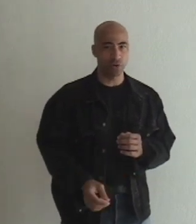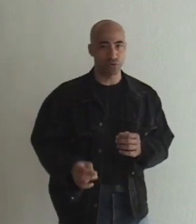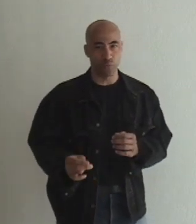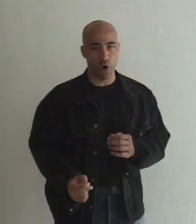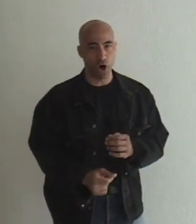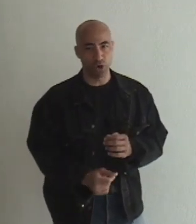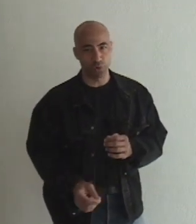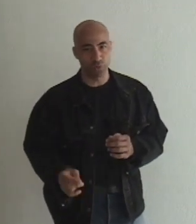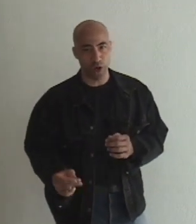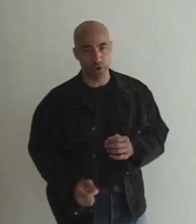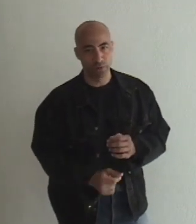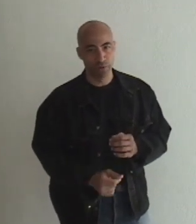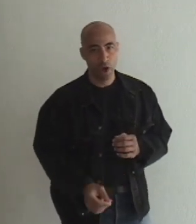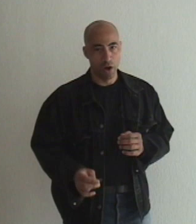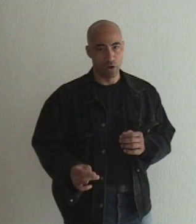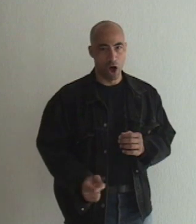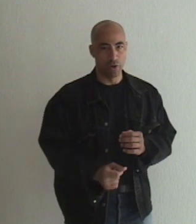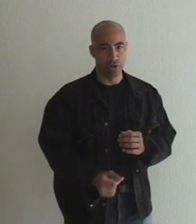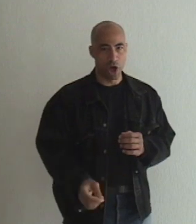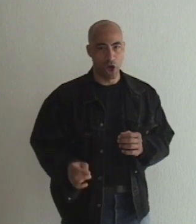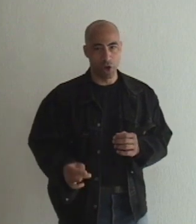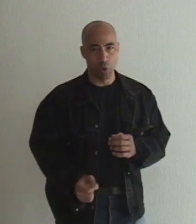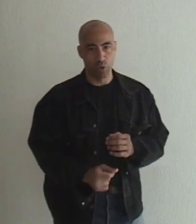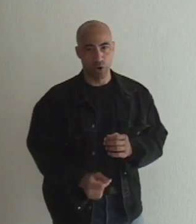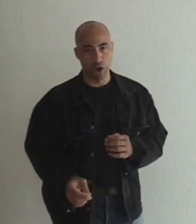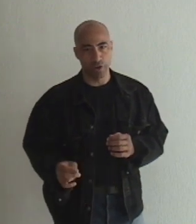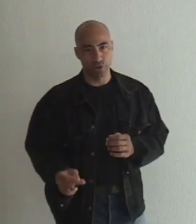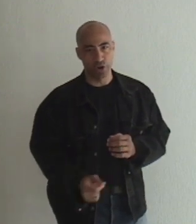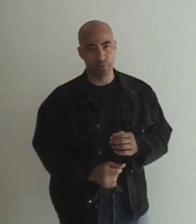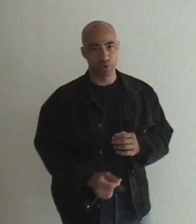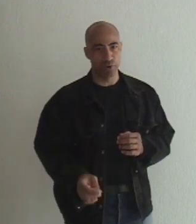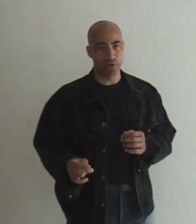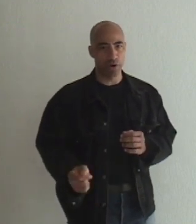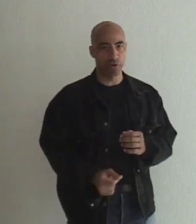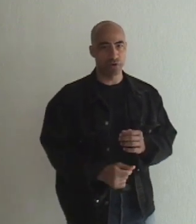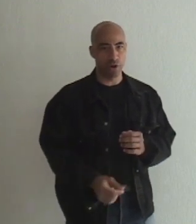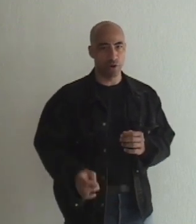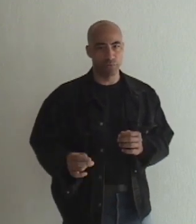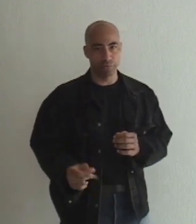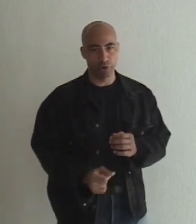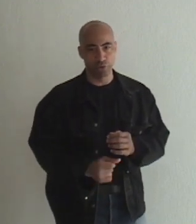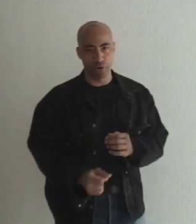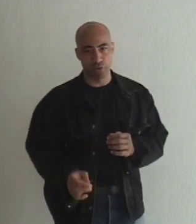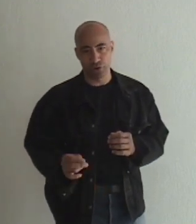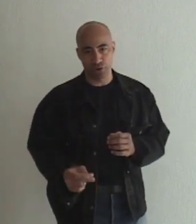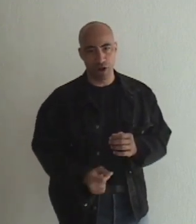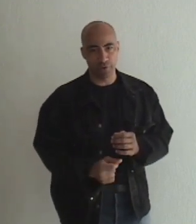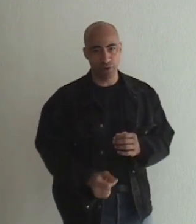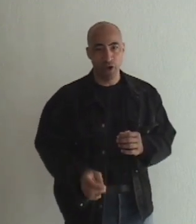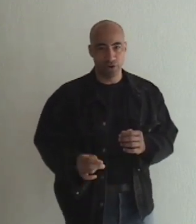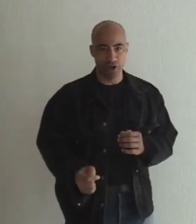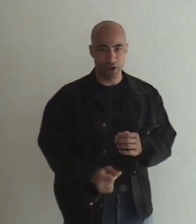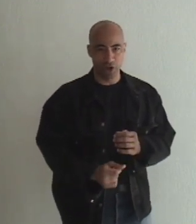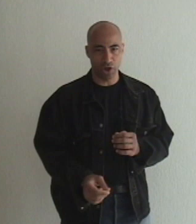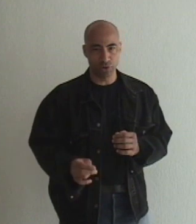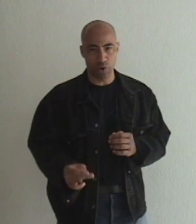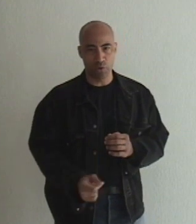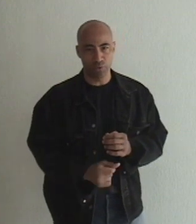What do you get? Another day, older and deeper in there Saying, Peter, don't you call me, cause I can't go